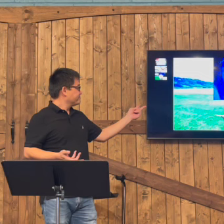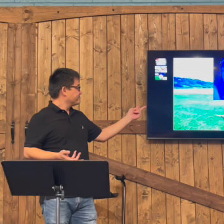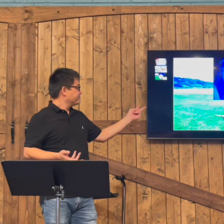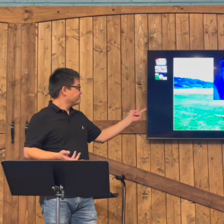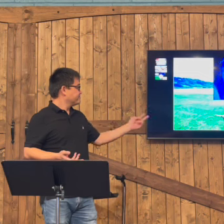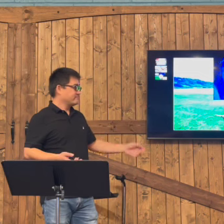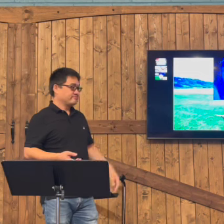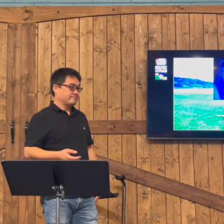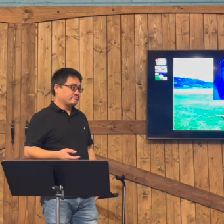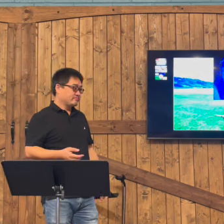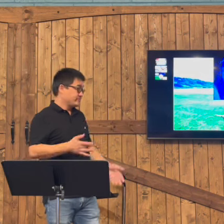peace.